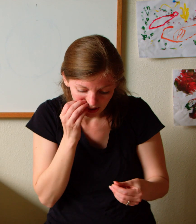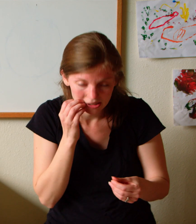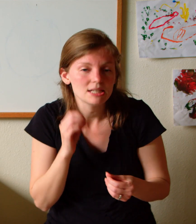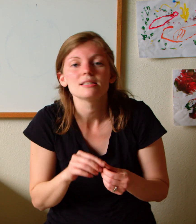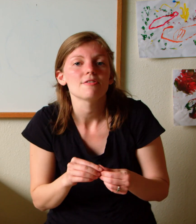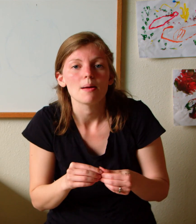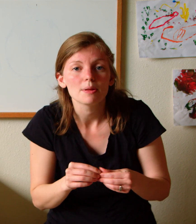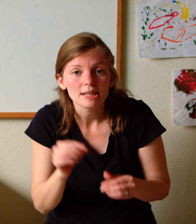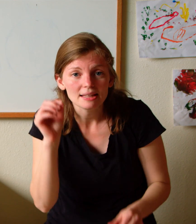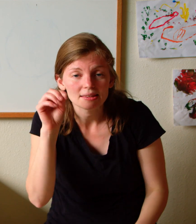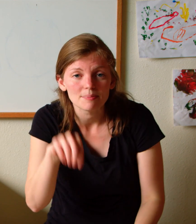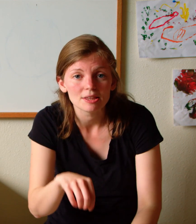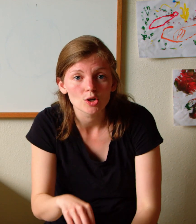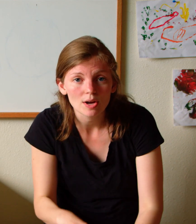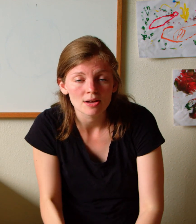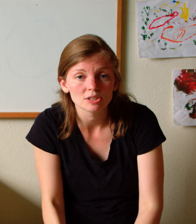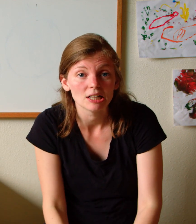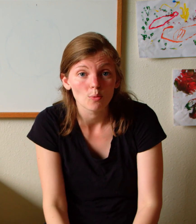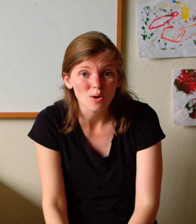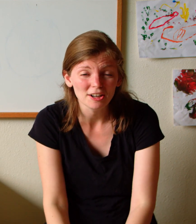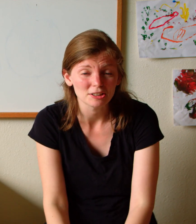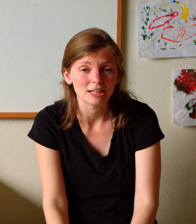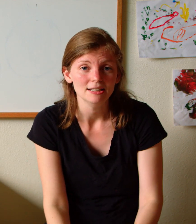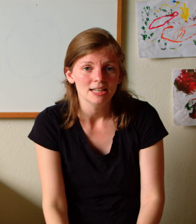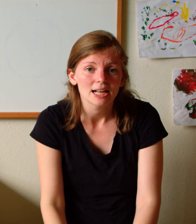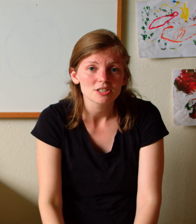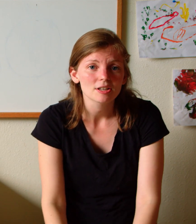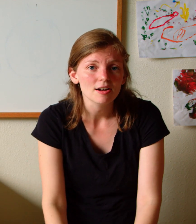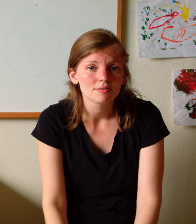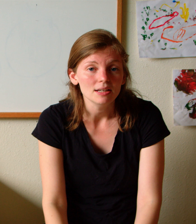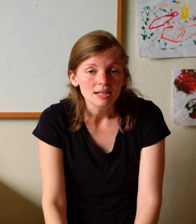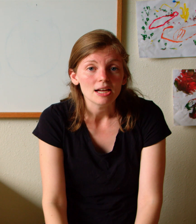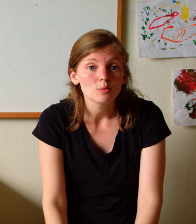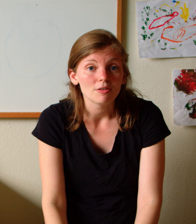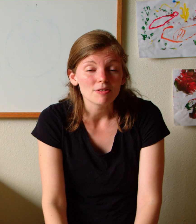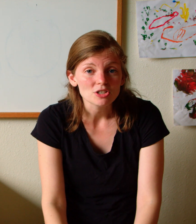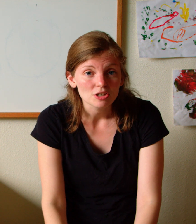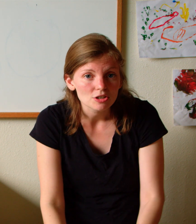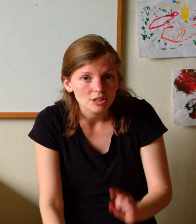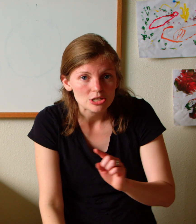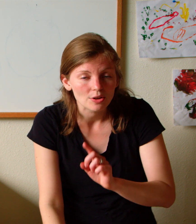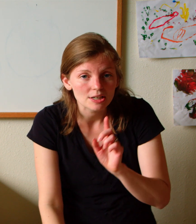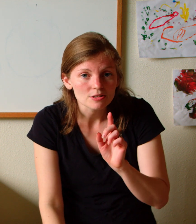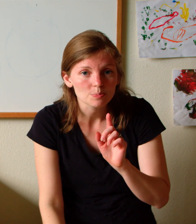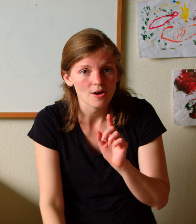brown seeds if I plant them in the ground and I water it and I took care of it it would eventually turn into a little sprout